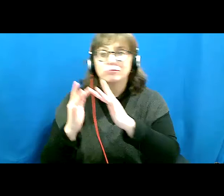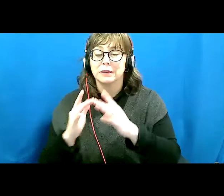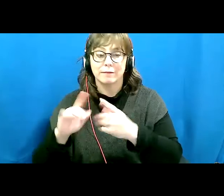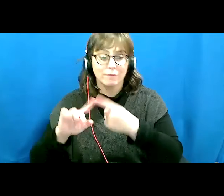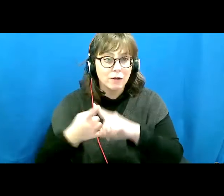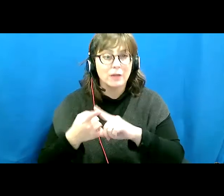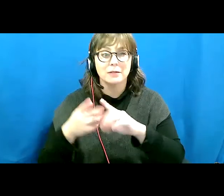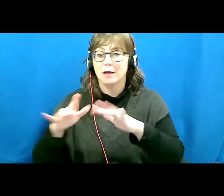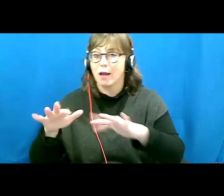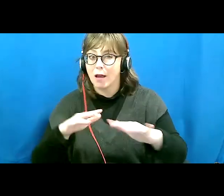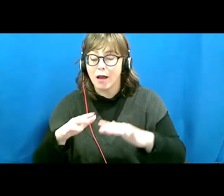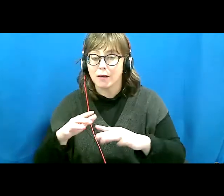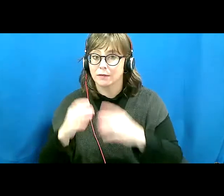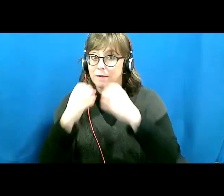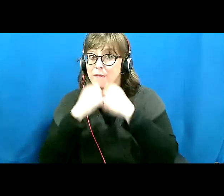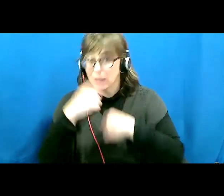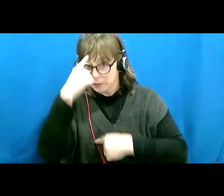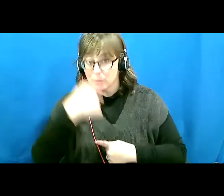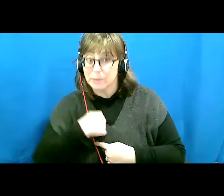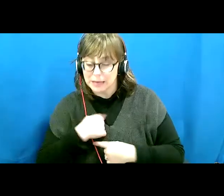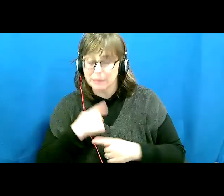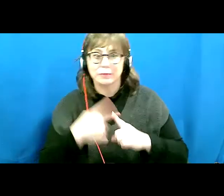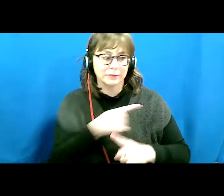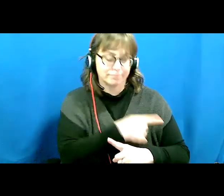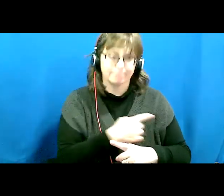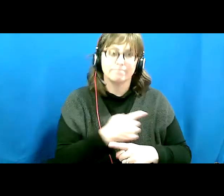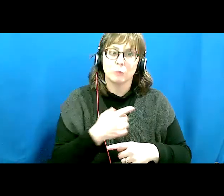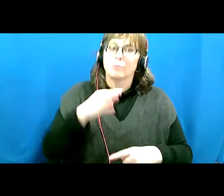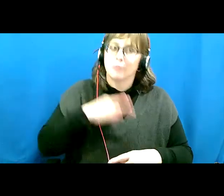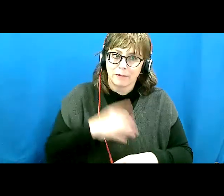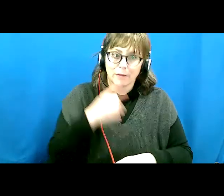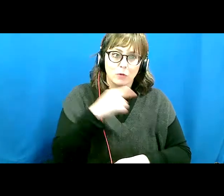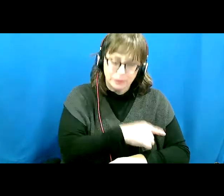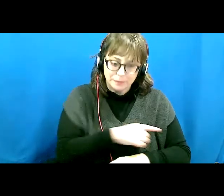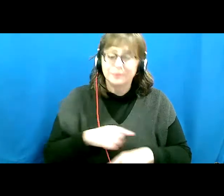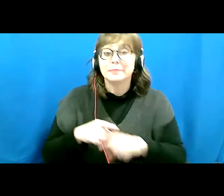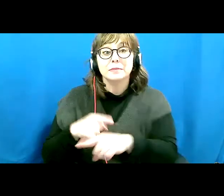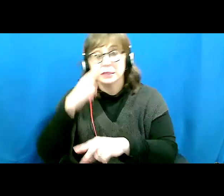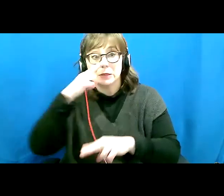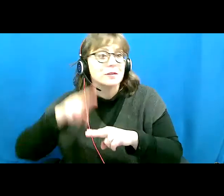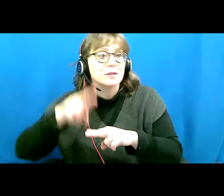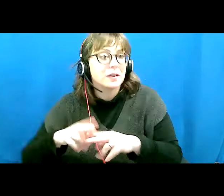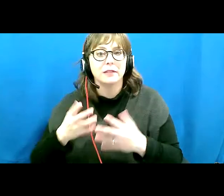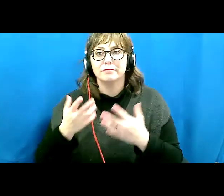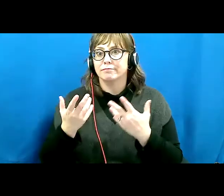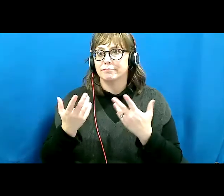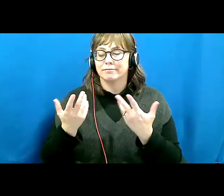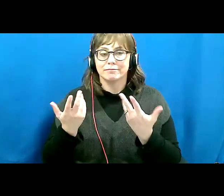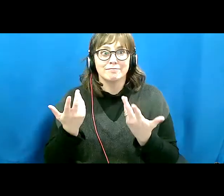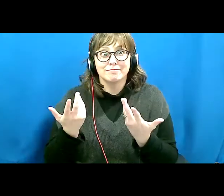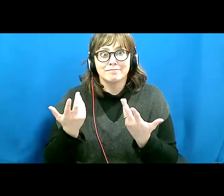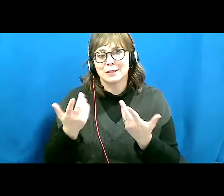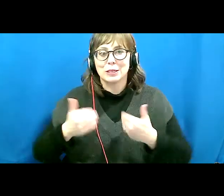see how valuable it is for him. As an adolescent, I valued LPA for its fun conference and nothing more.